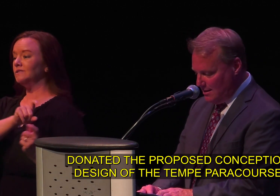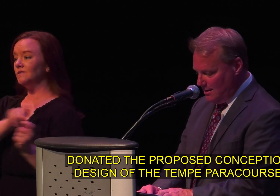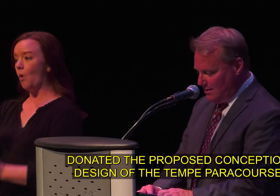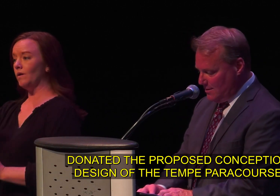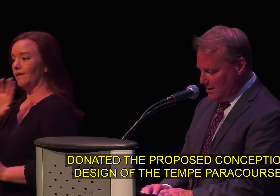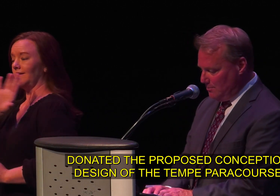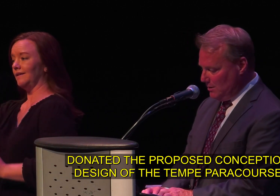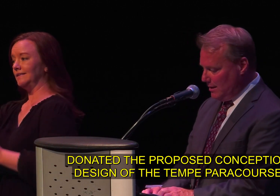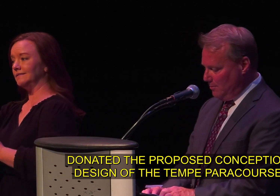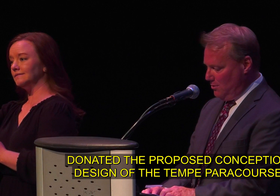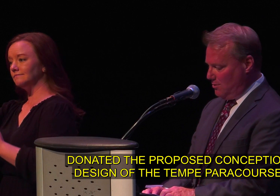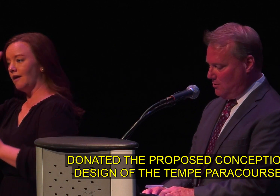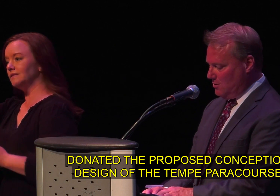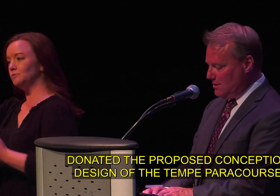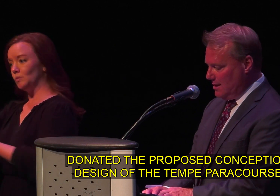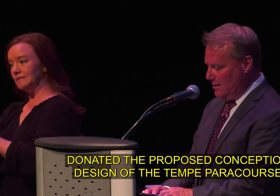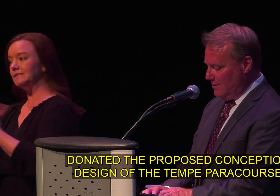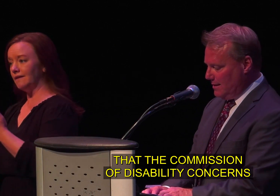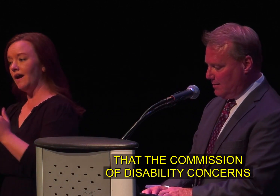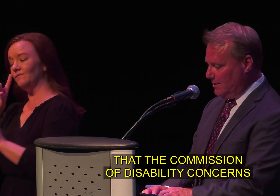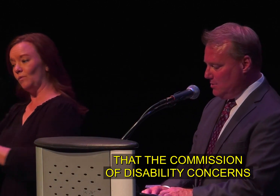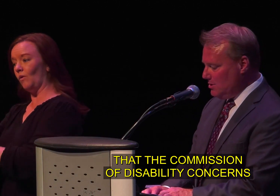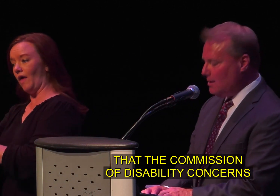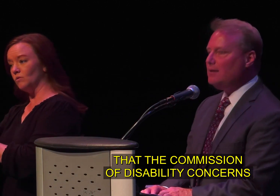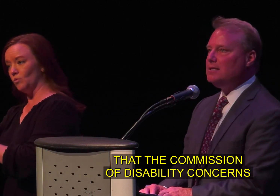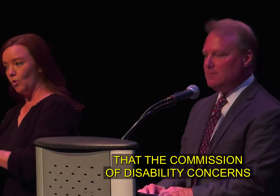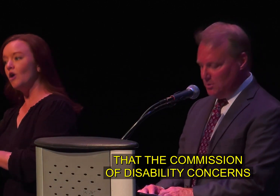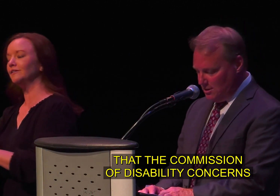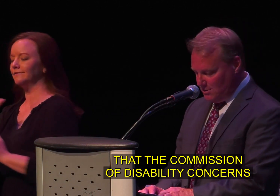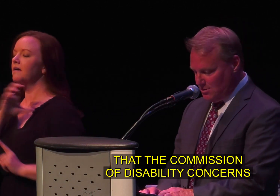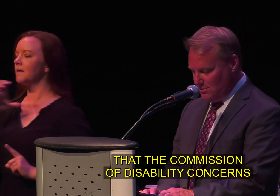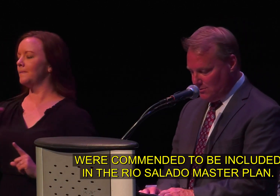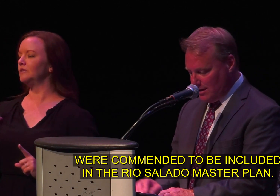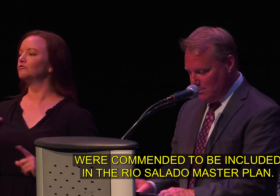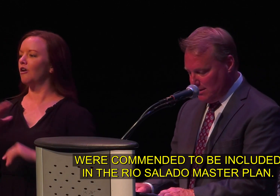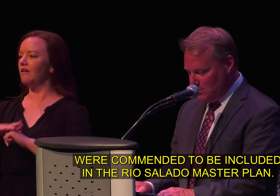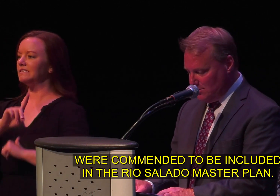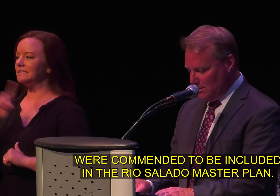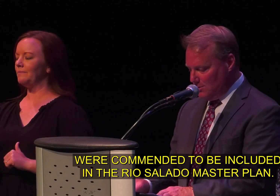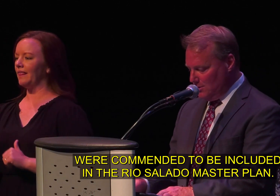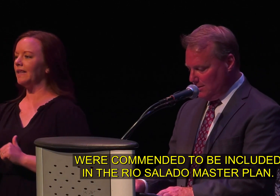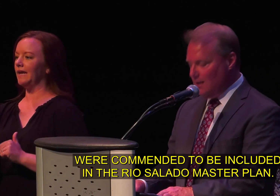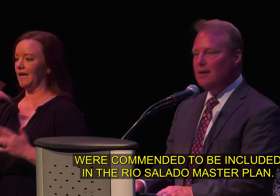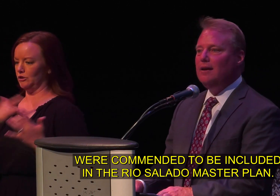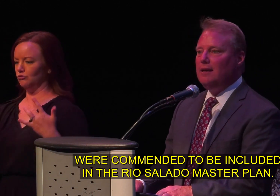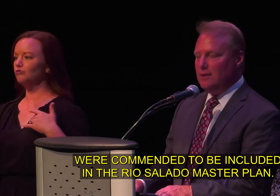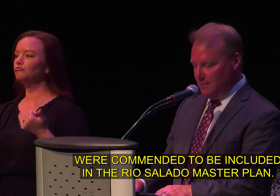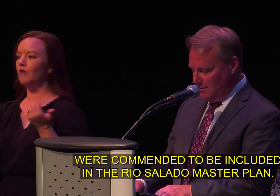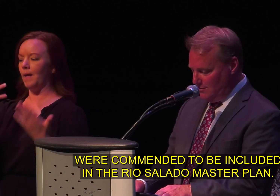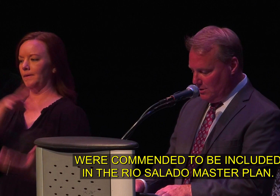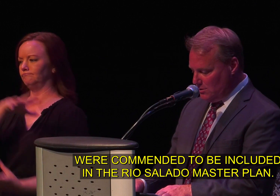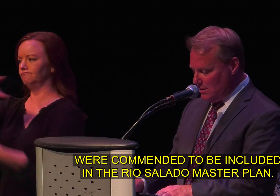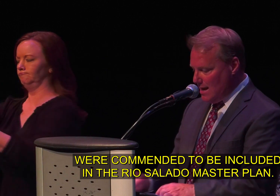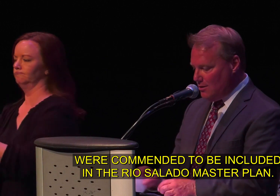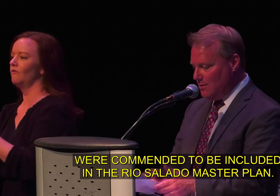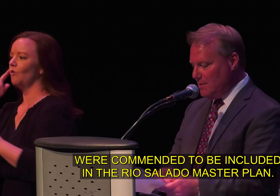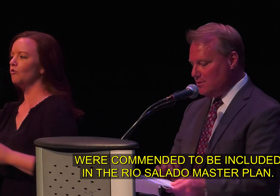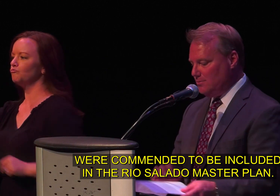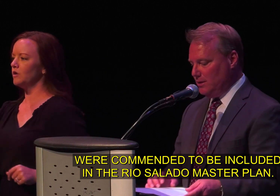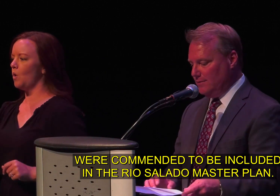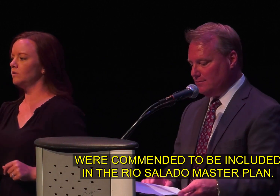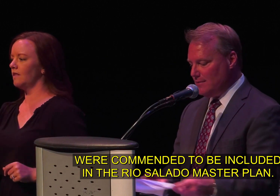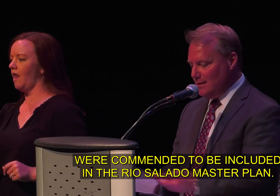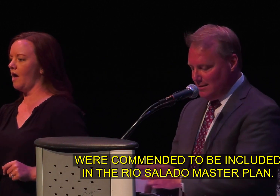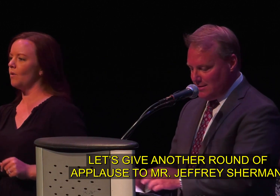design of the tempe lake para course that the commission on disability concerns recommended to be included in the rio salado